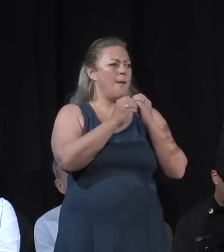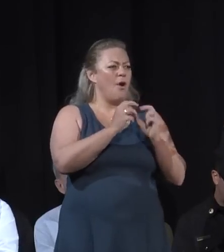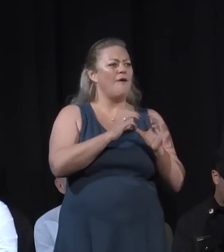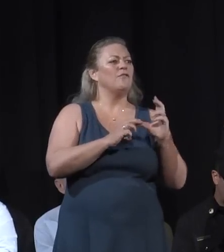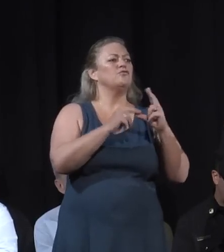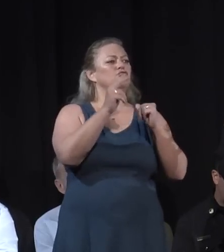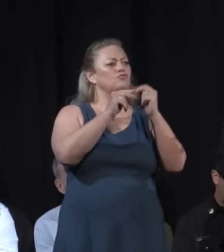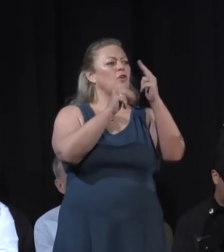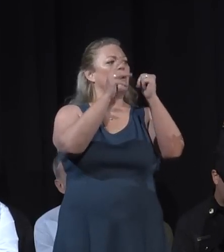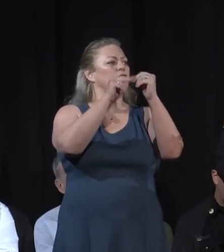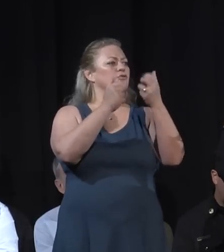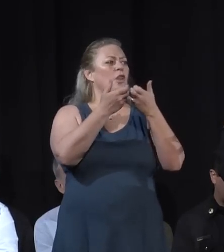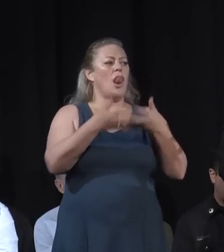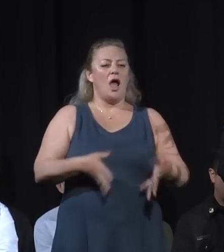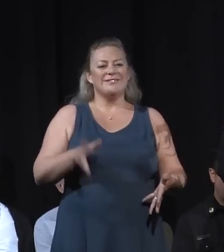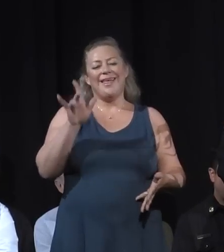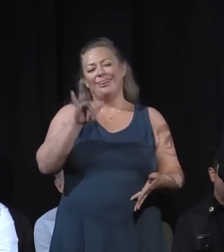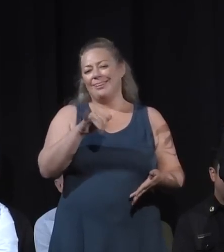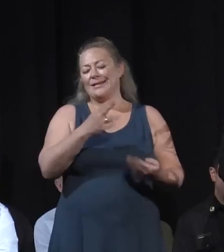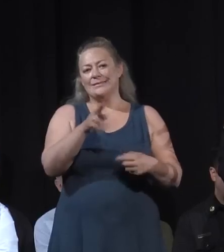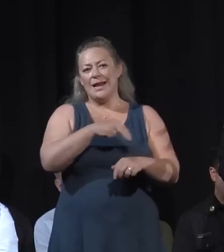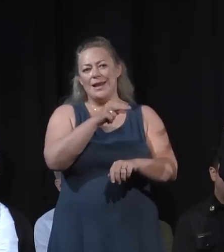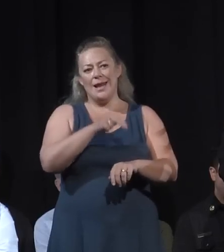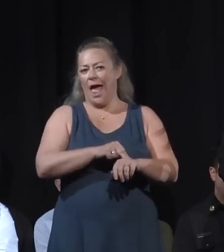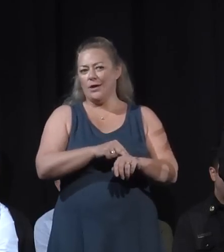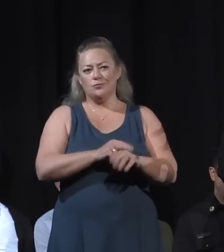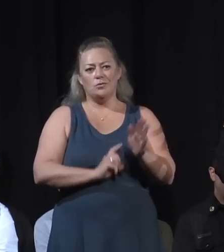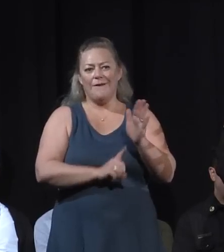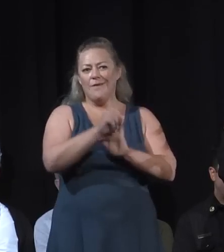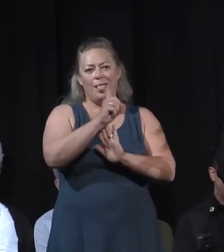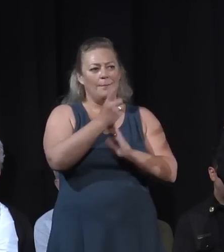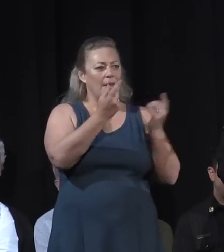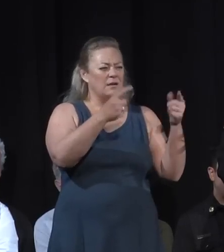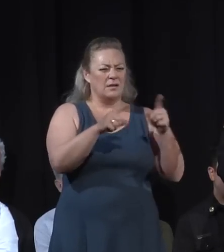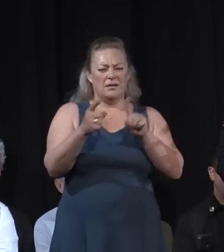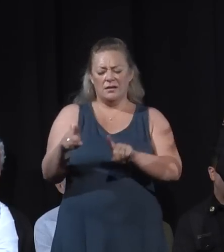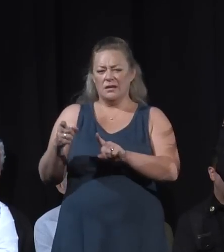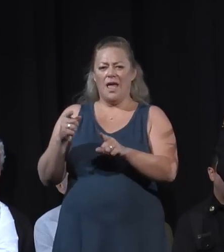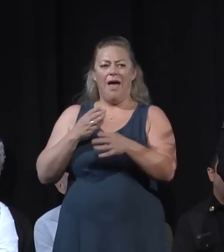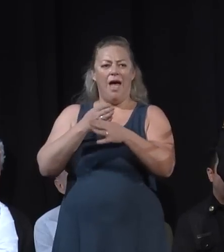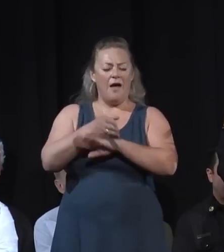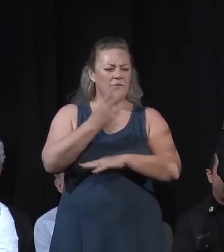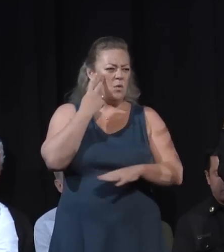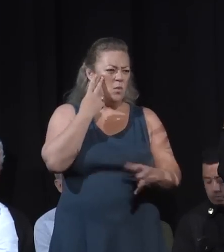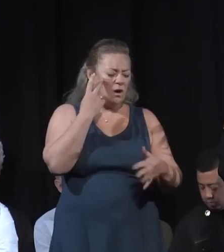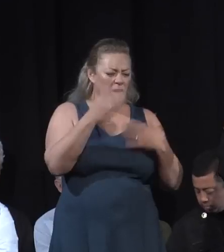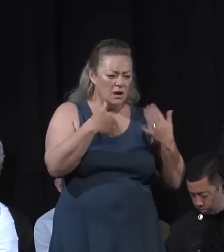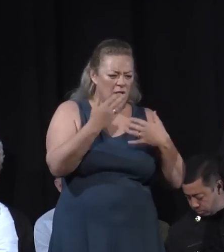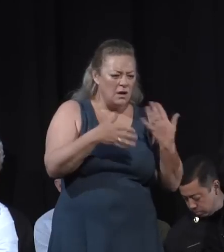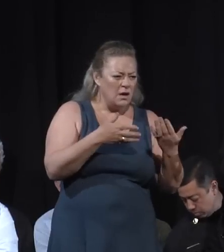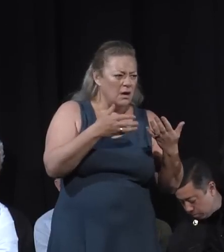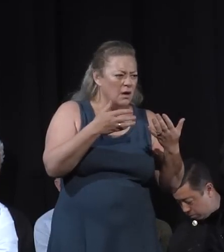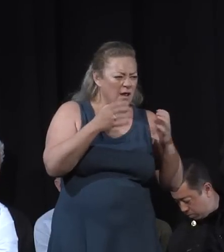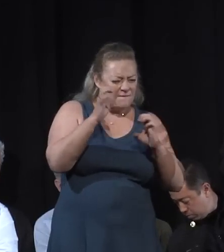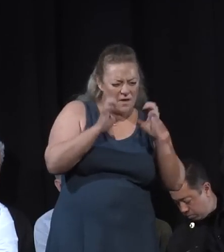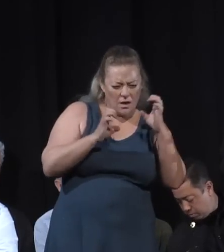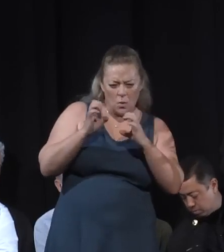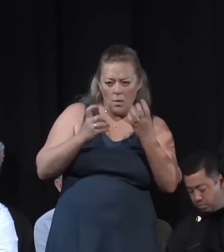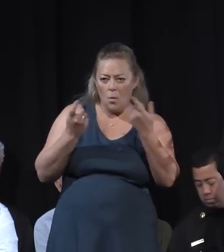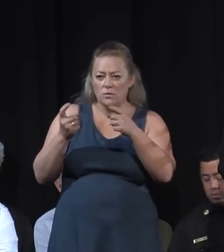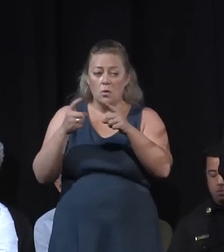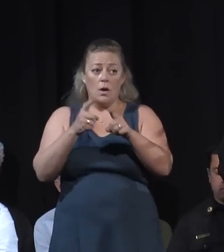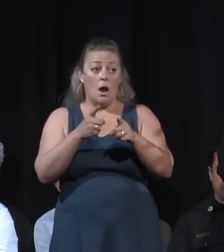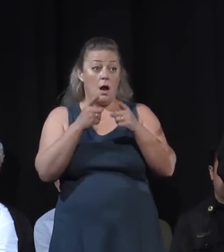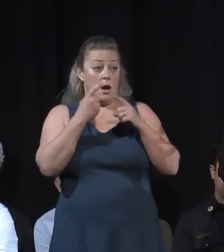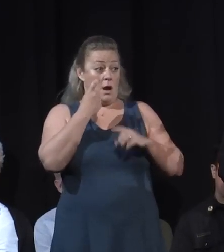That's a natural development of occurrence as we get in there and evaluate what's going on in the areas that had fire. Currently,